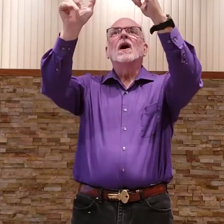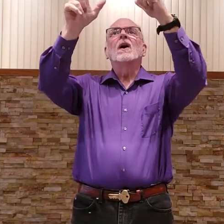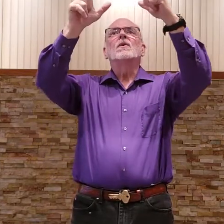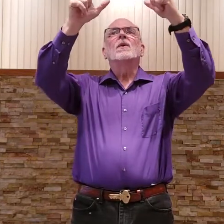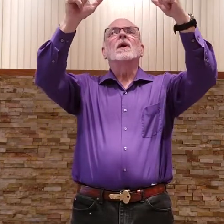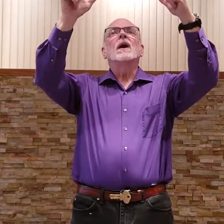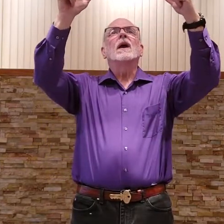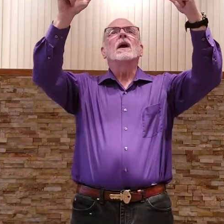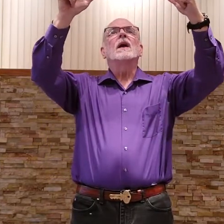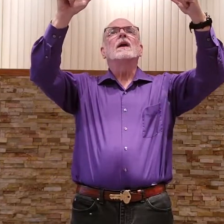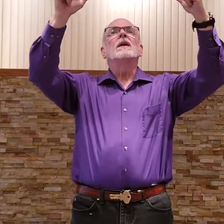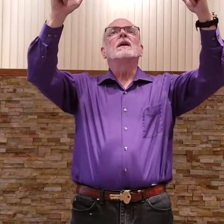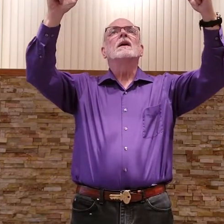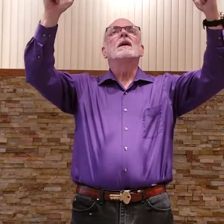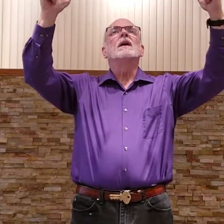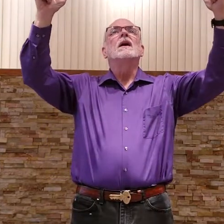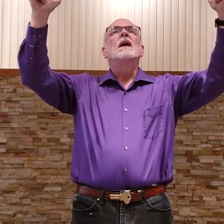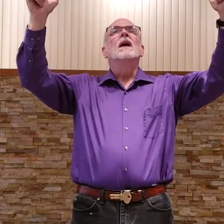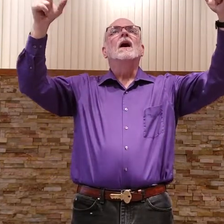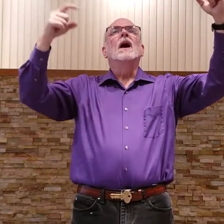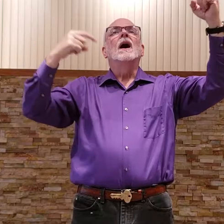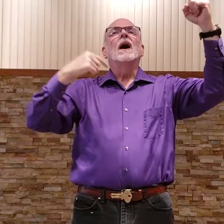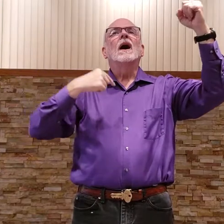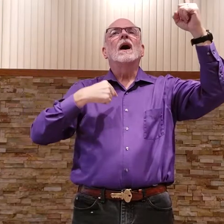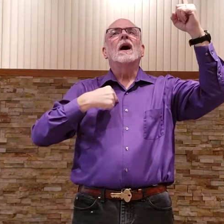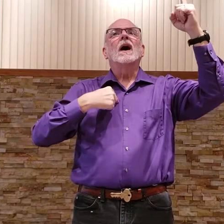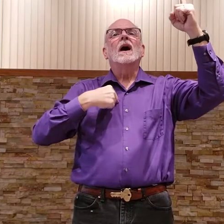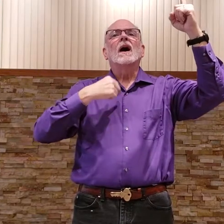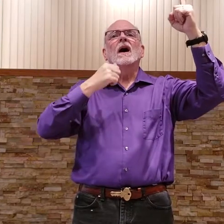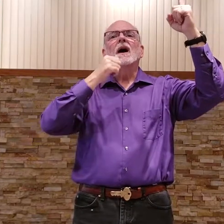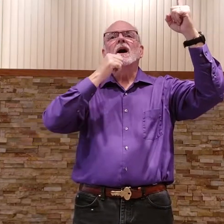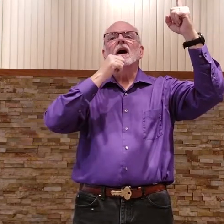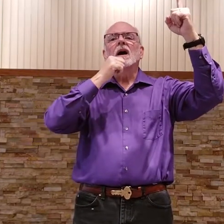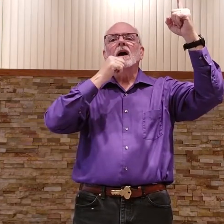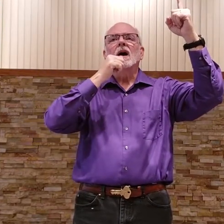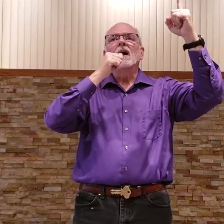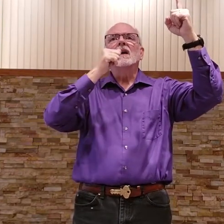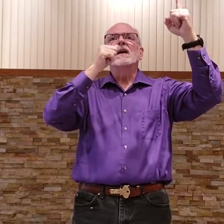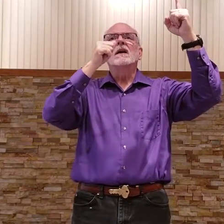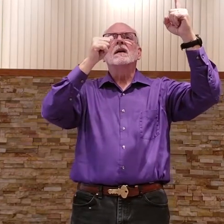Great I Am